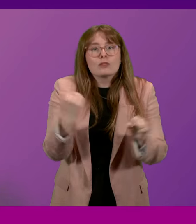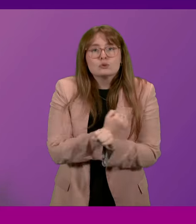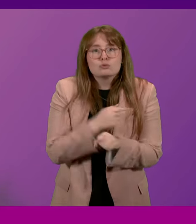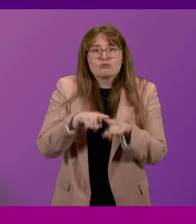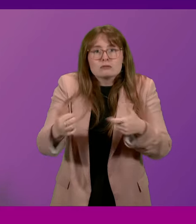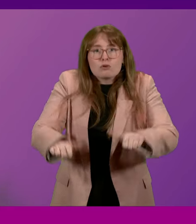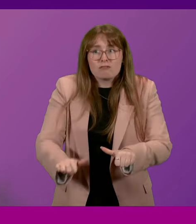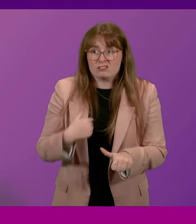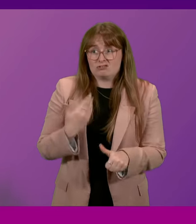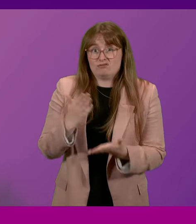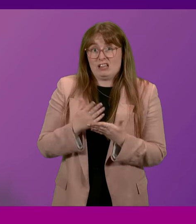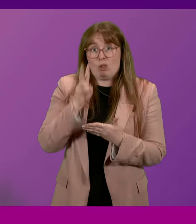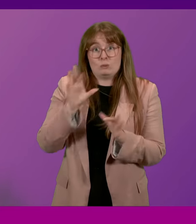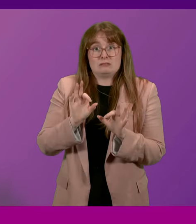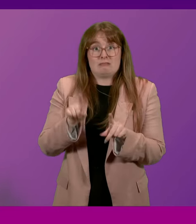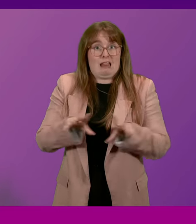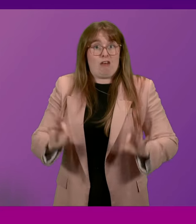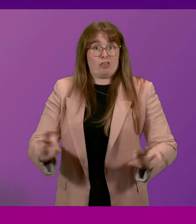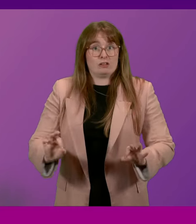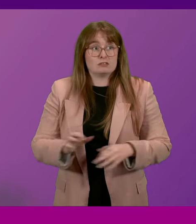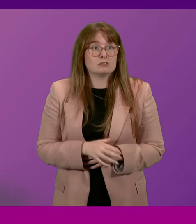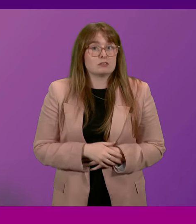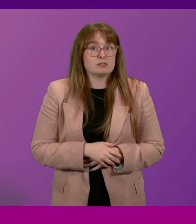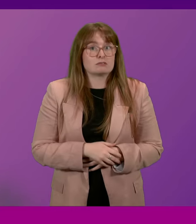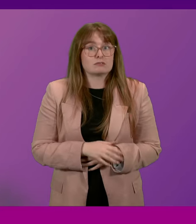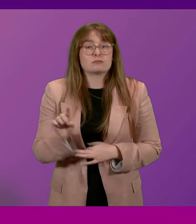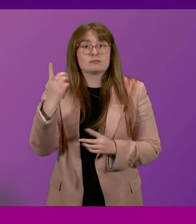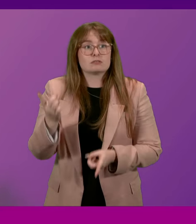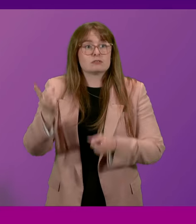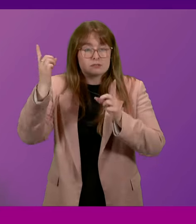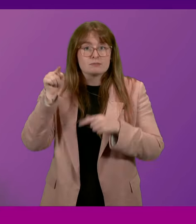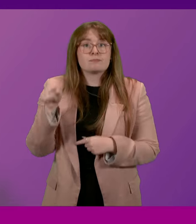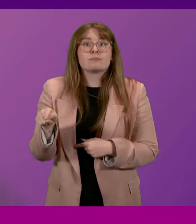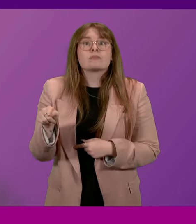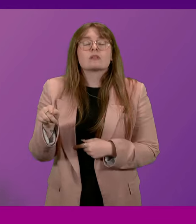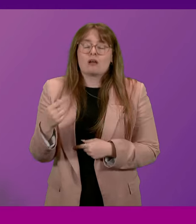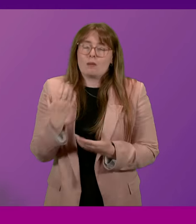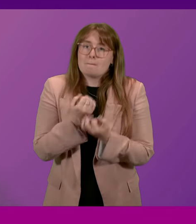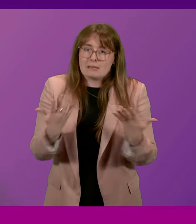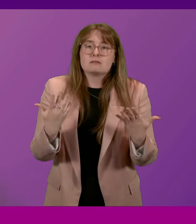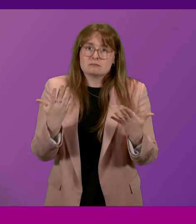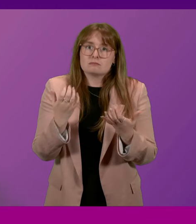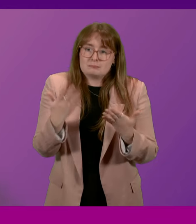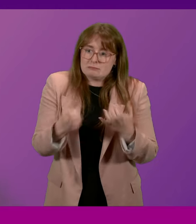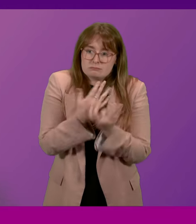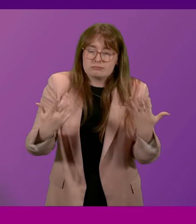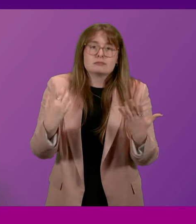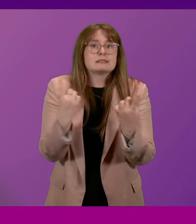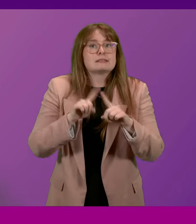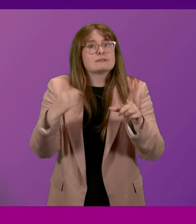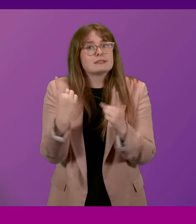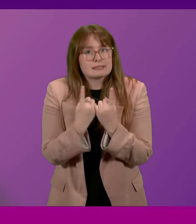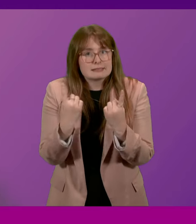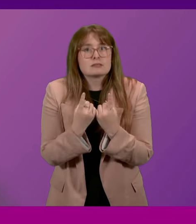it doesn't appear you're doing much at all. First Minister. So there's a number of steps that are taken by the government. Indeed,